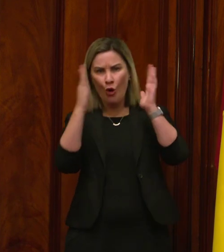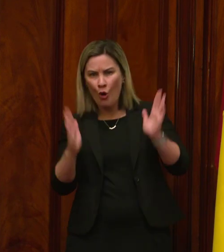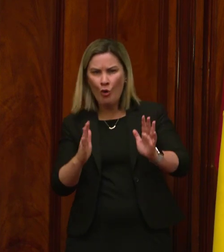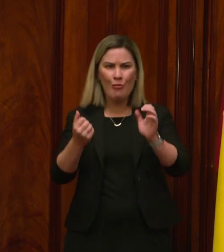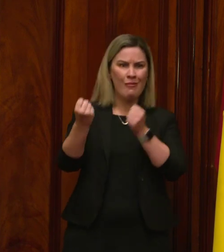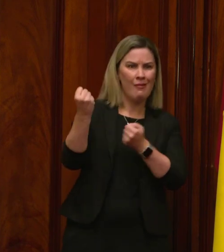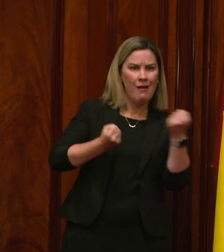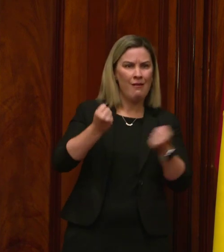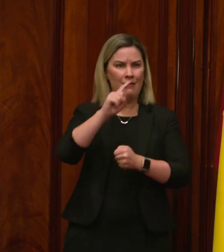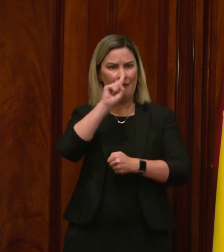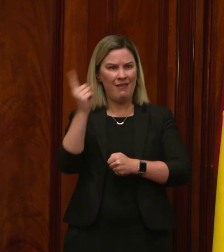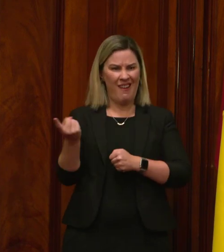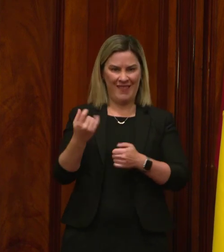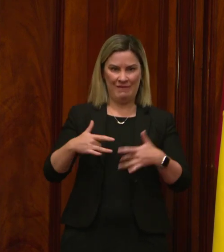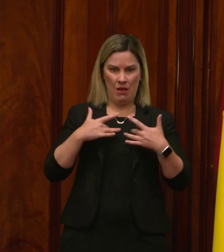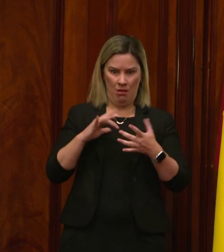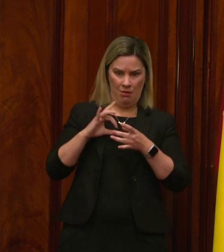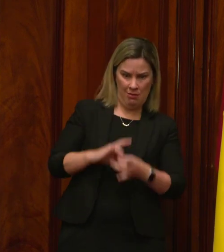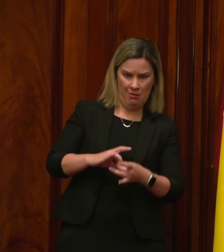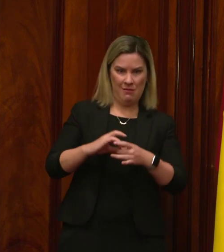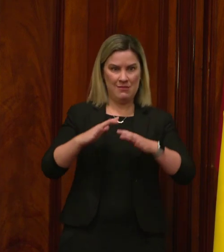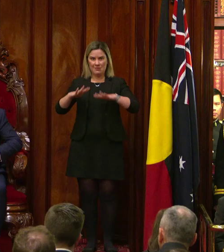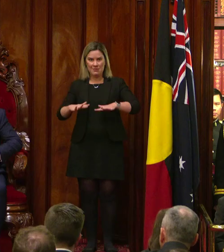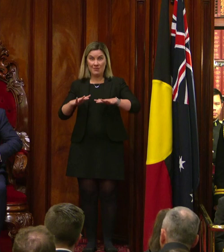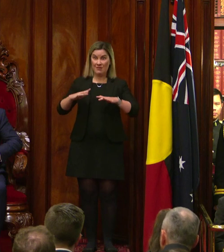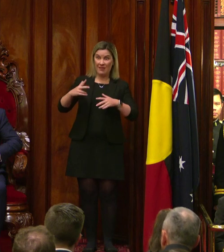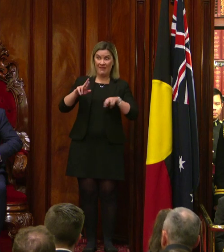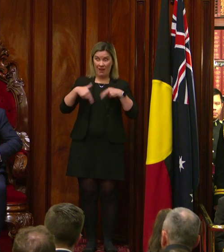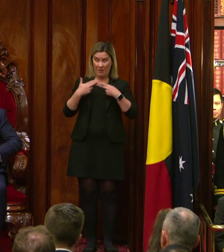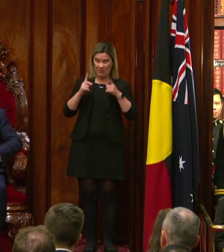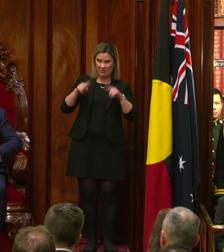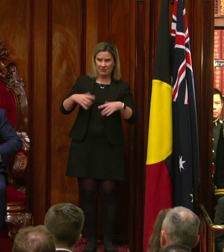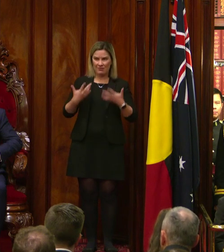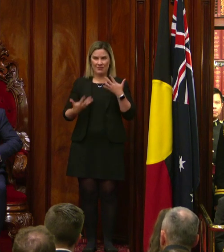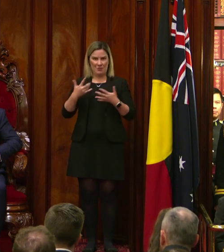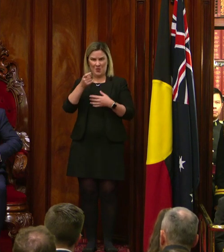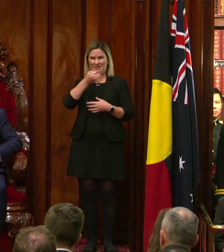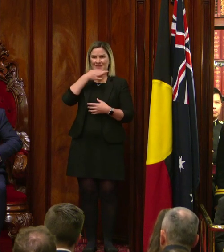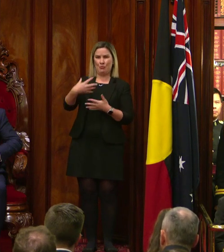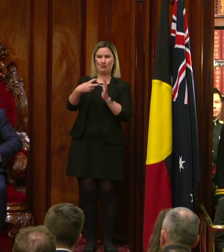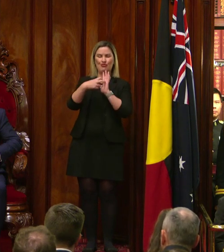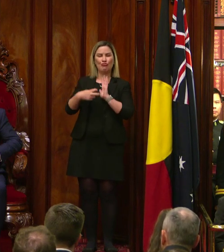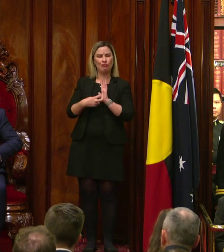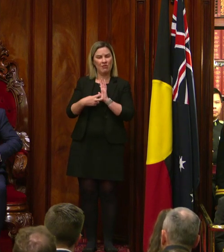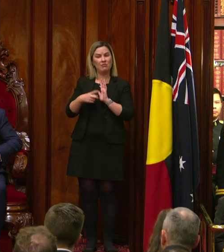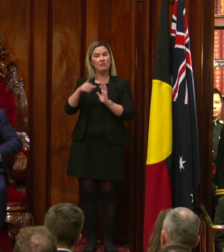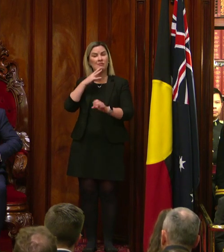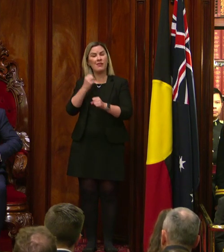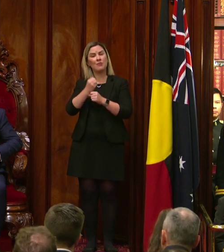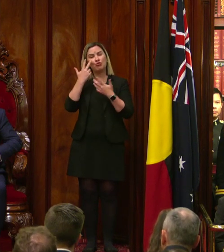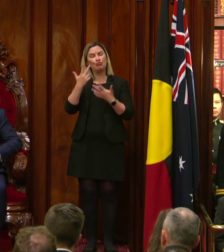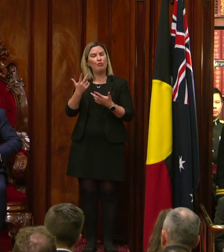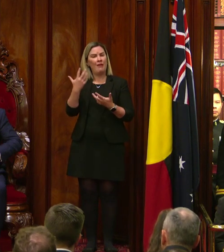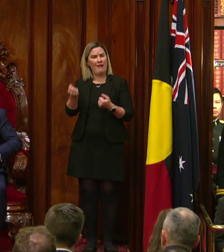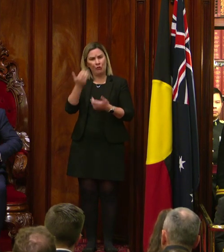car, to lay down roots and to start a family. The government is demonstrating respect for these vital roles by providing